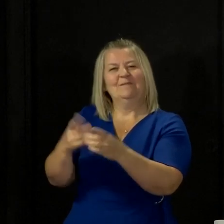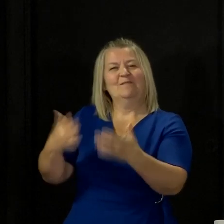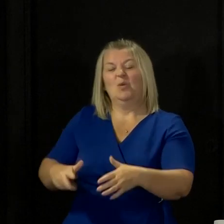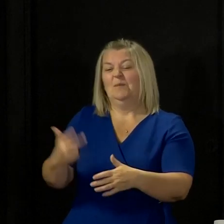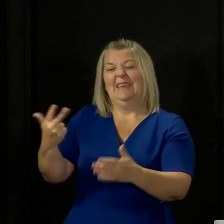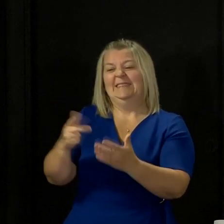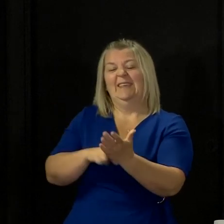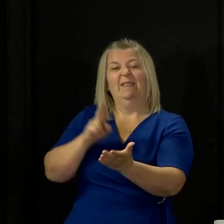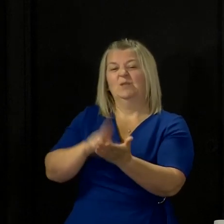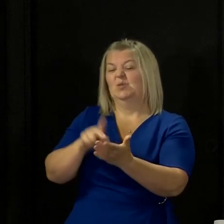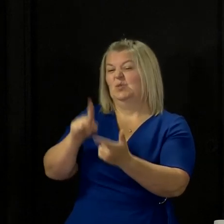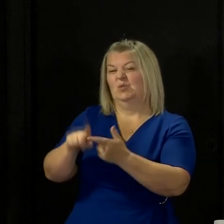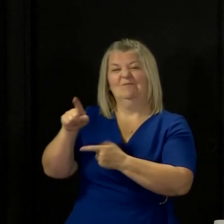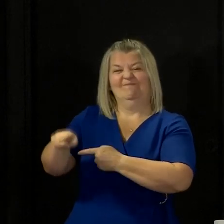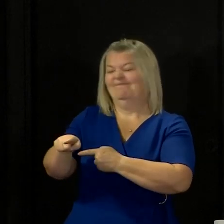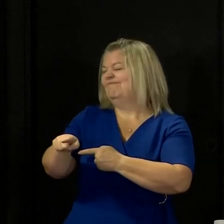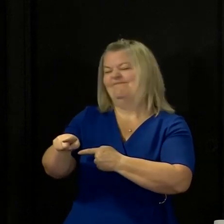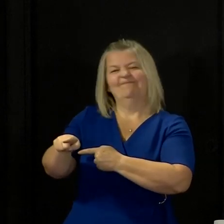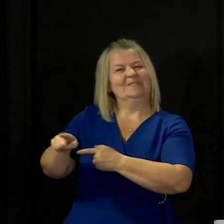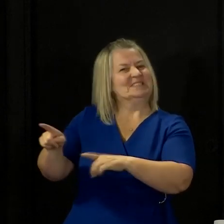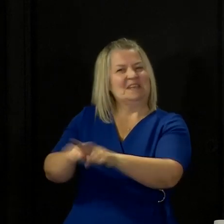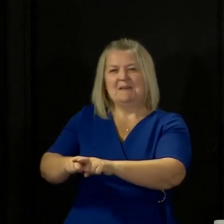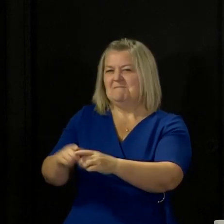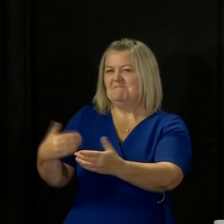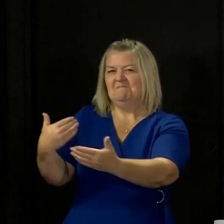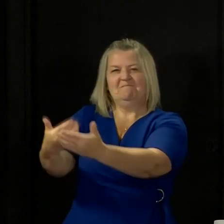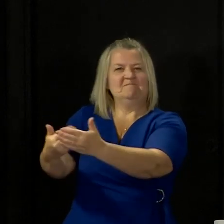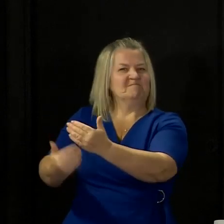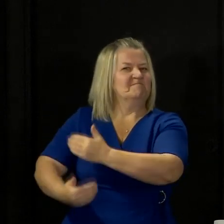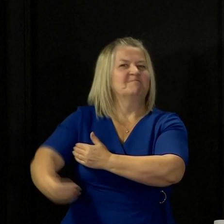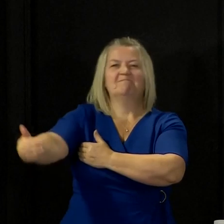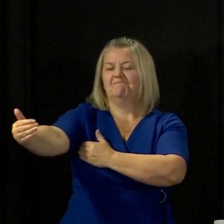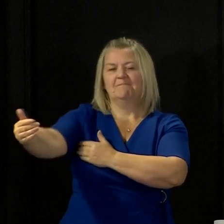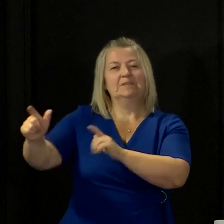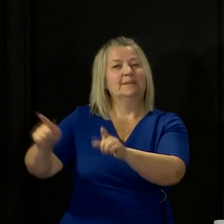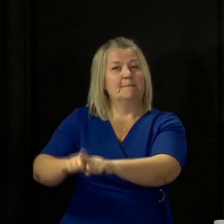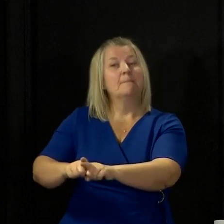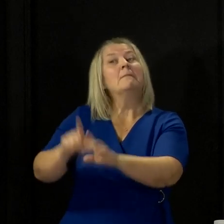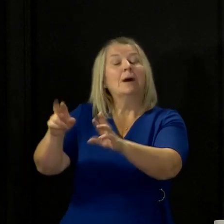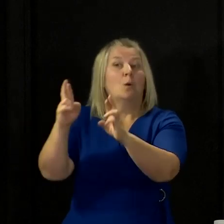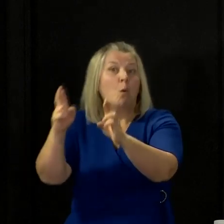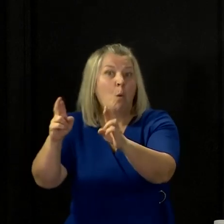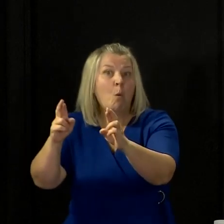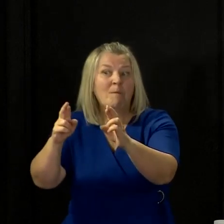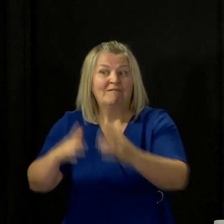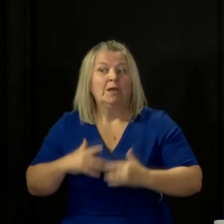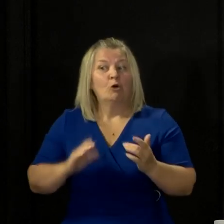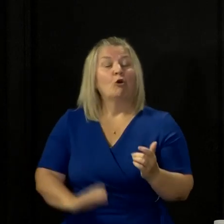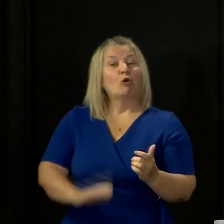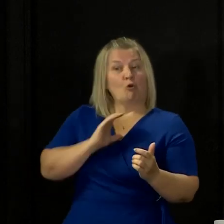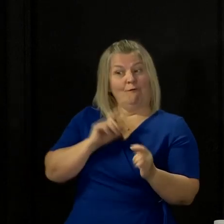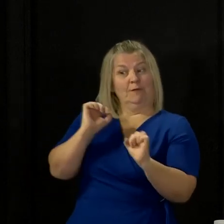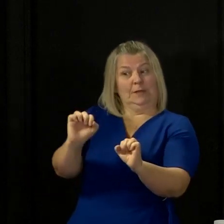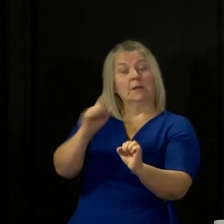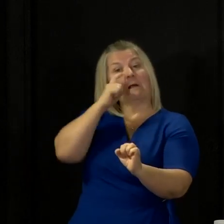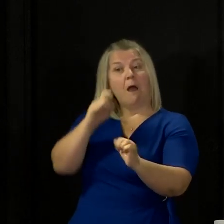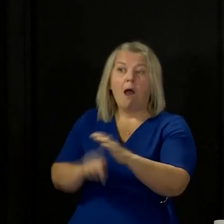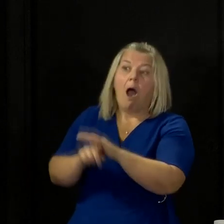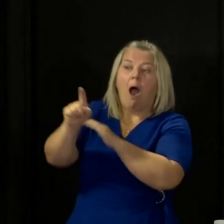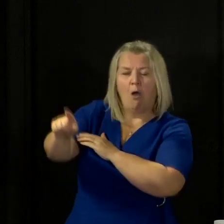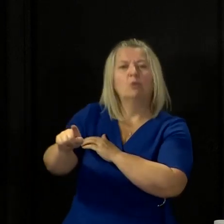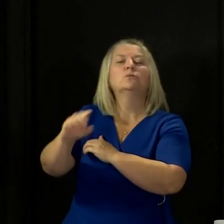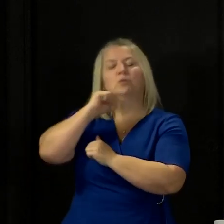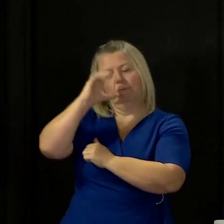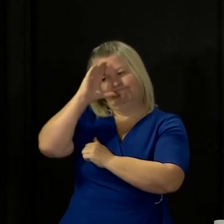will not yet apply to you, but we will change our advice for you as soon as we confidently can do so. In relation to